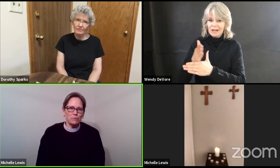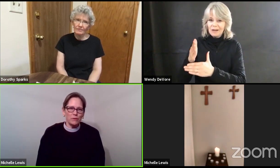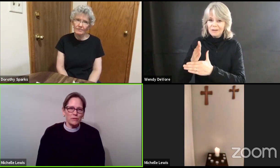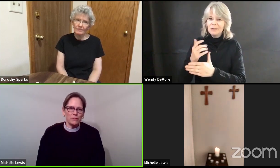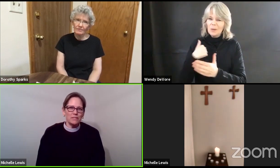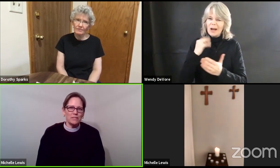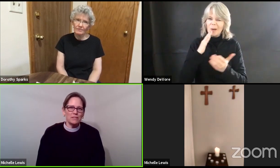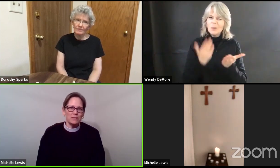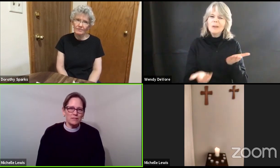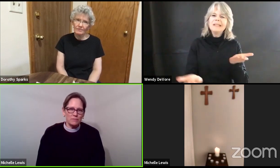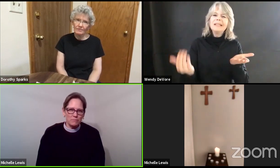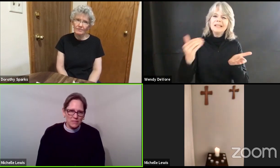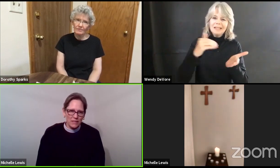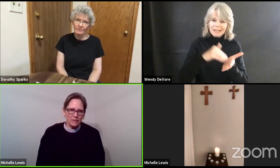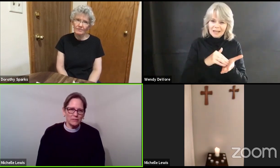words to settle